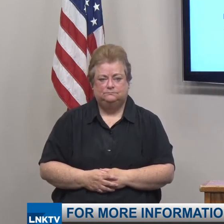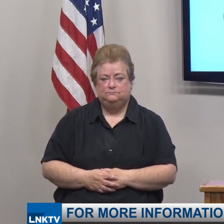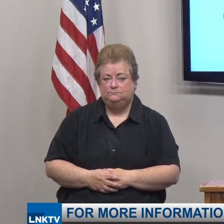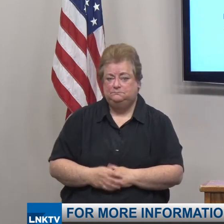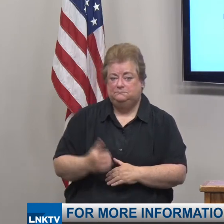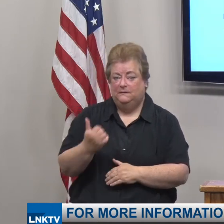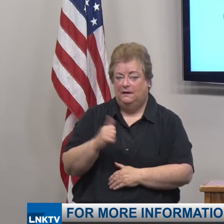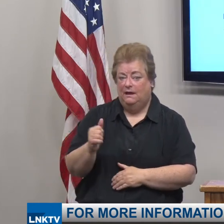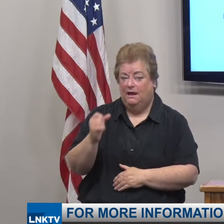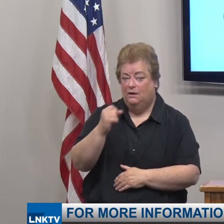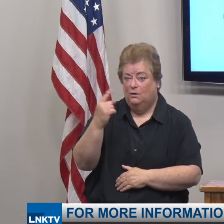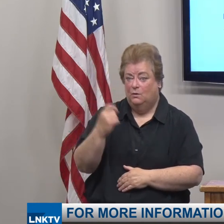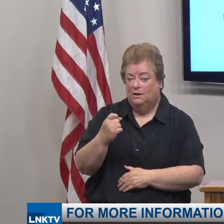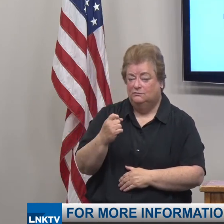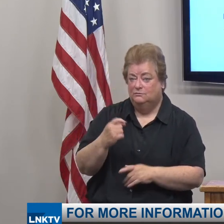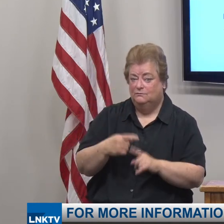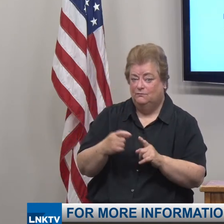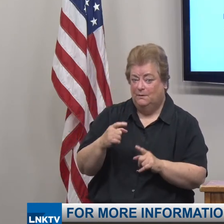We have a question from Brent?